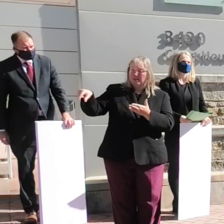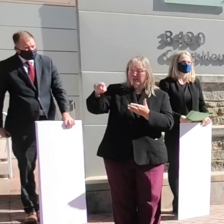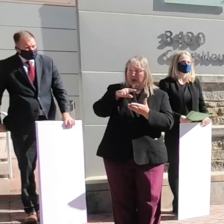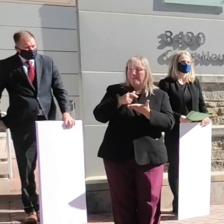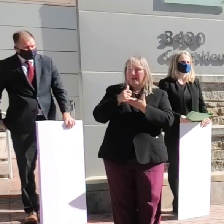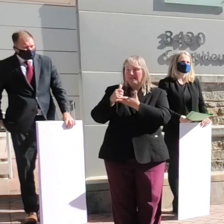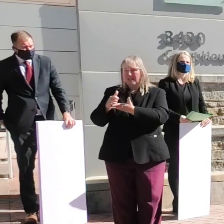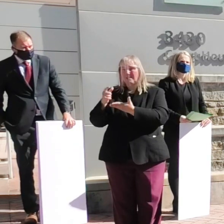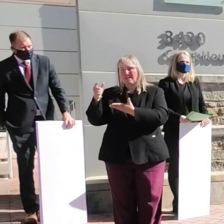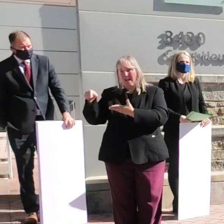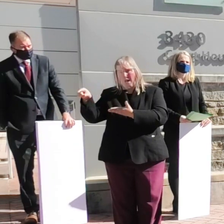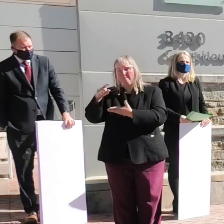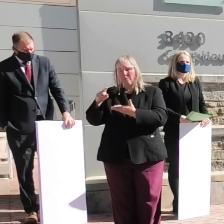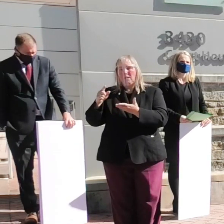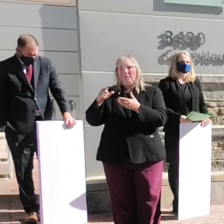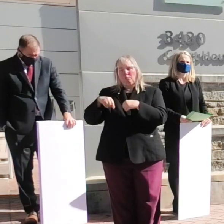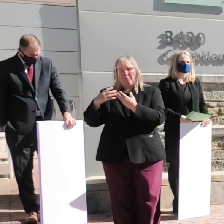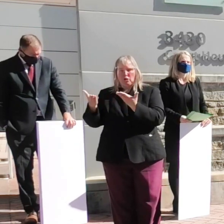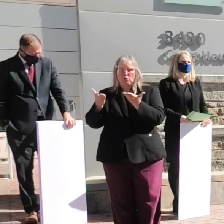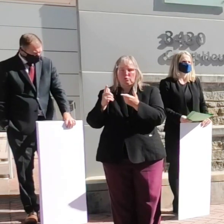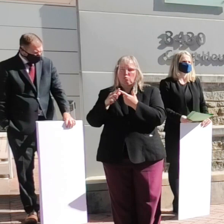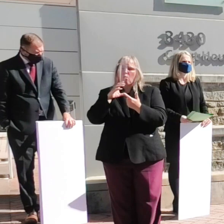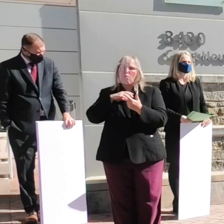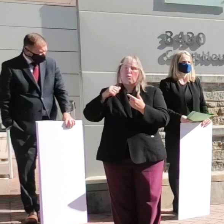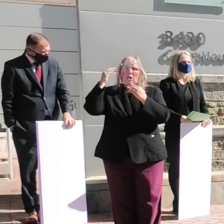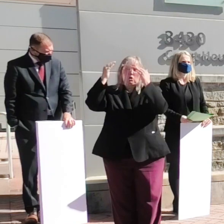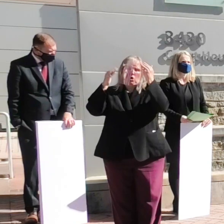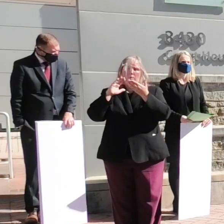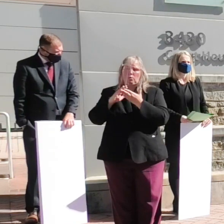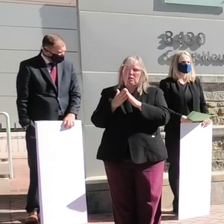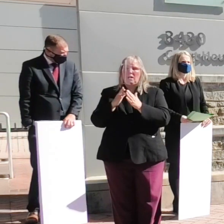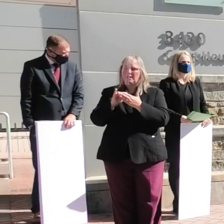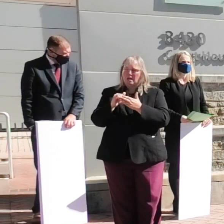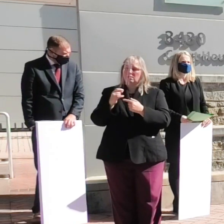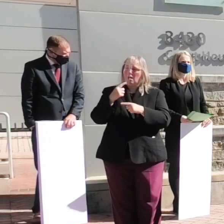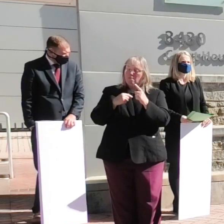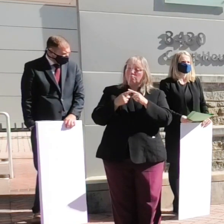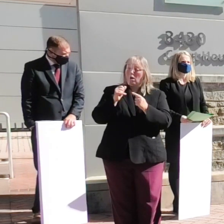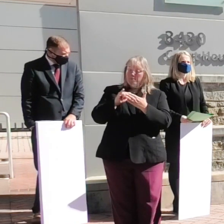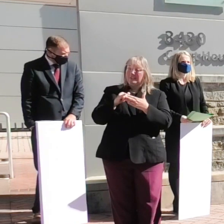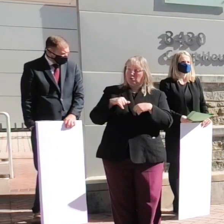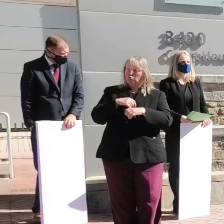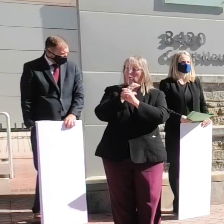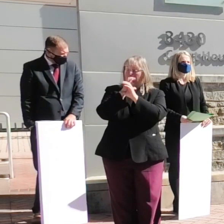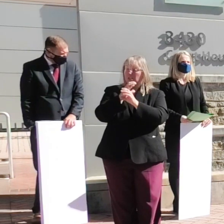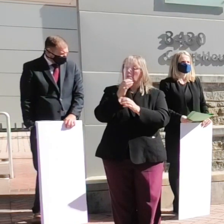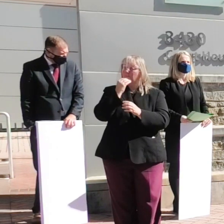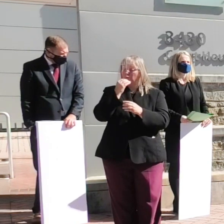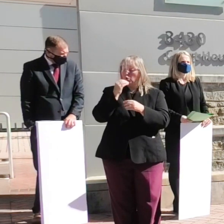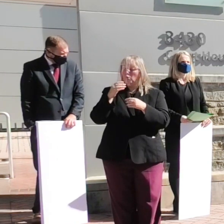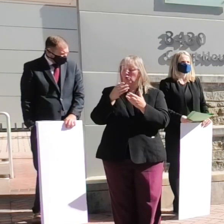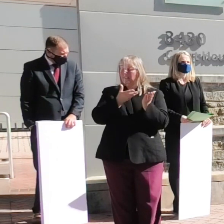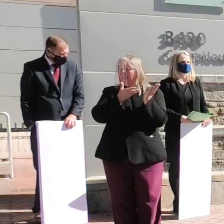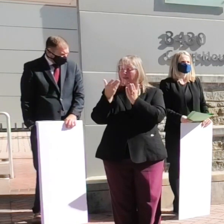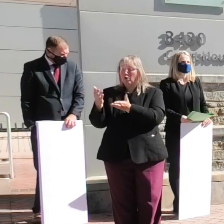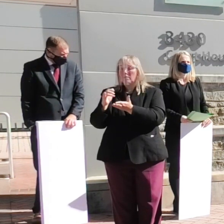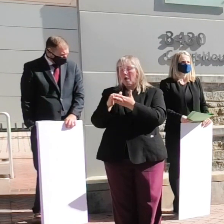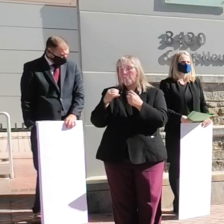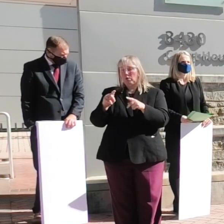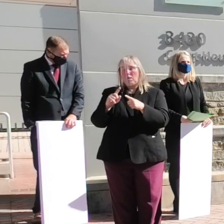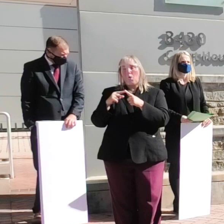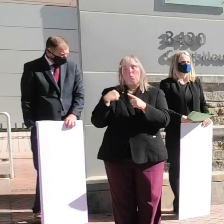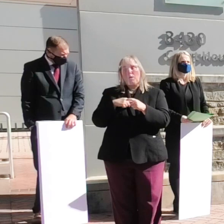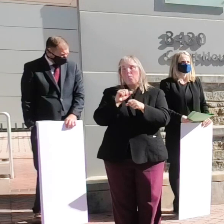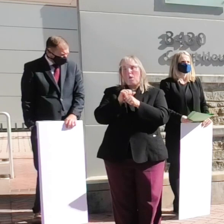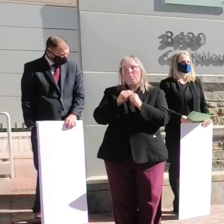deliver services to the older adult community. So born out of the crisis food delivery, but there's opportunities. We've worked with the loan